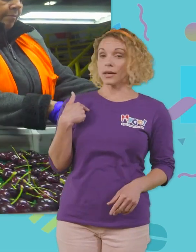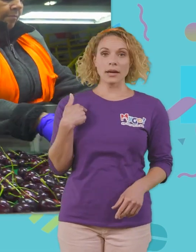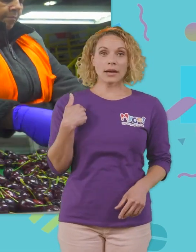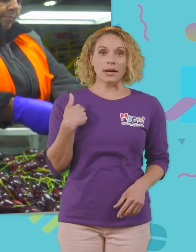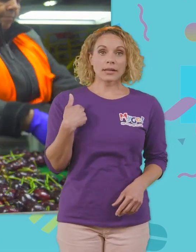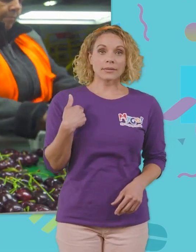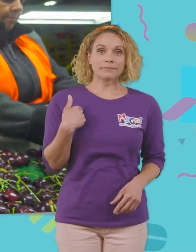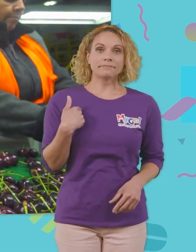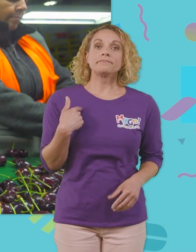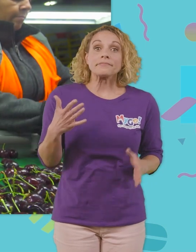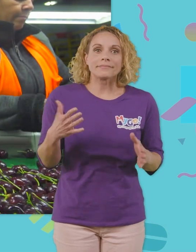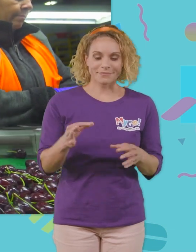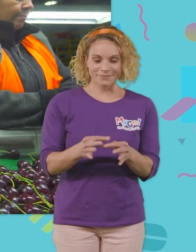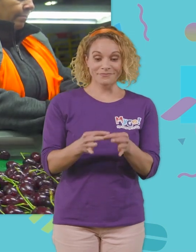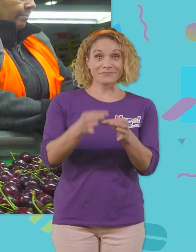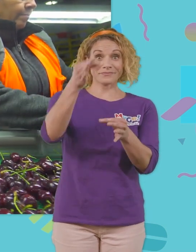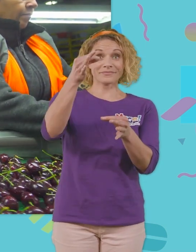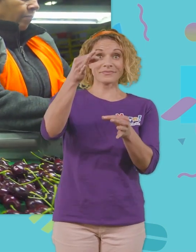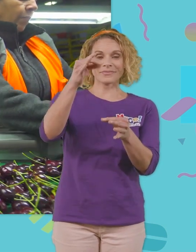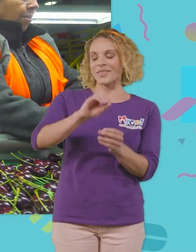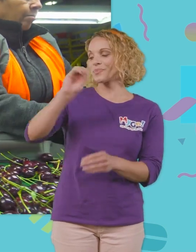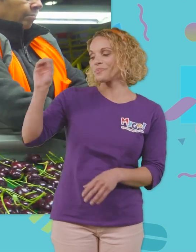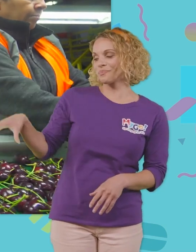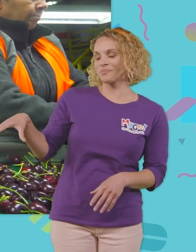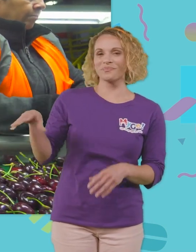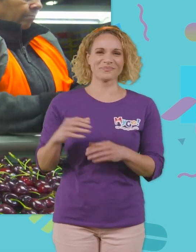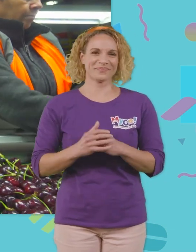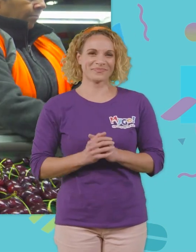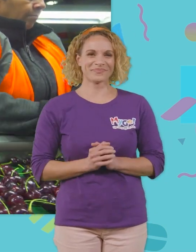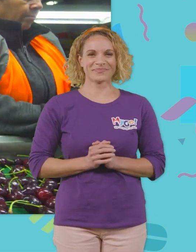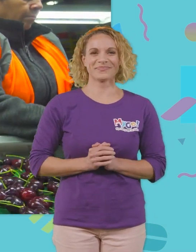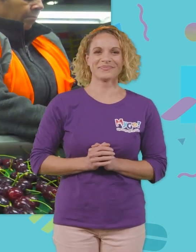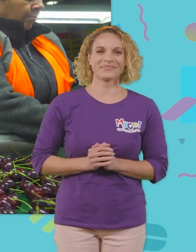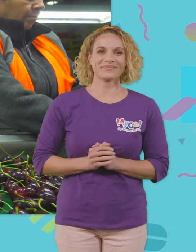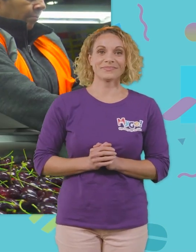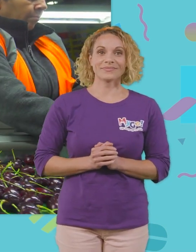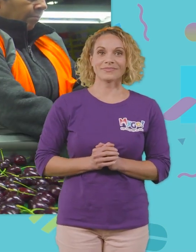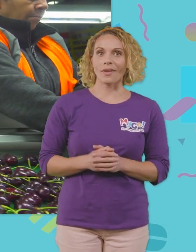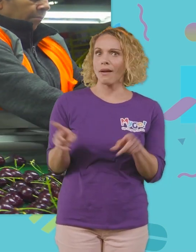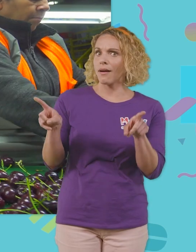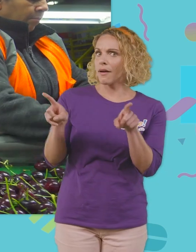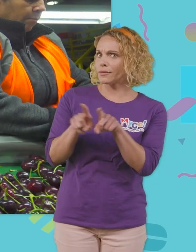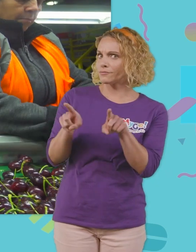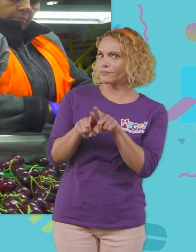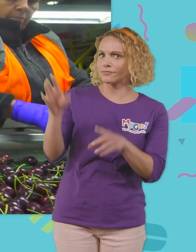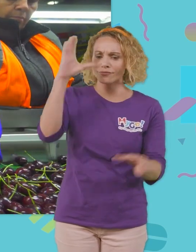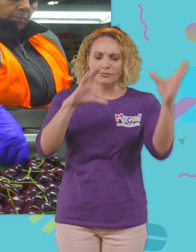is oh here's one i'm pulling the stems throwing them away and then i'm also looking